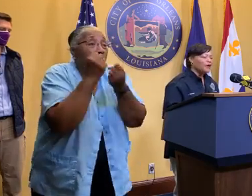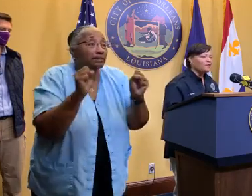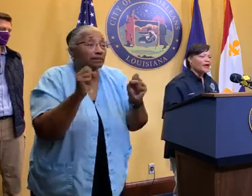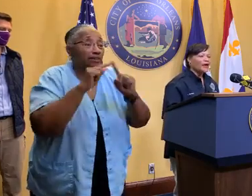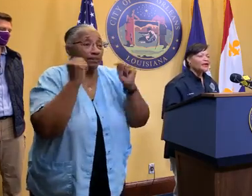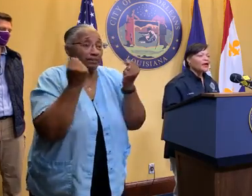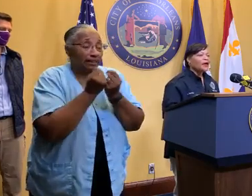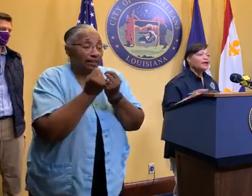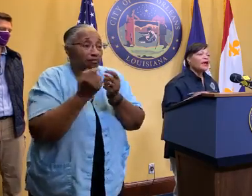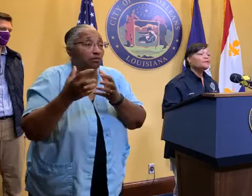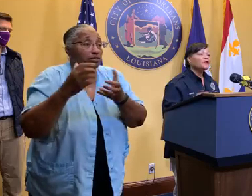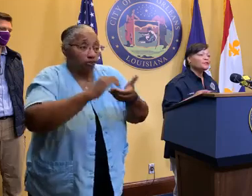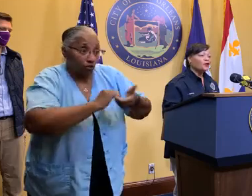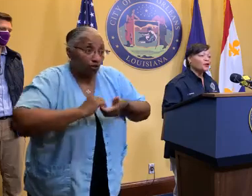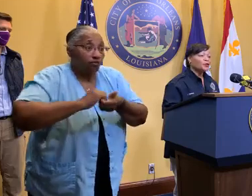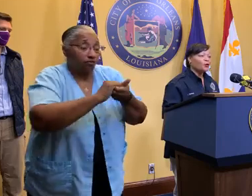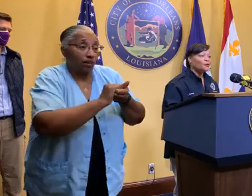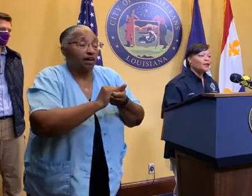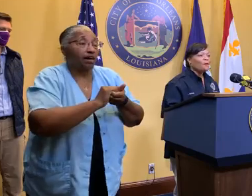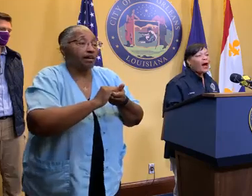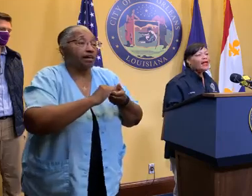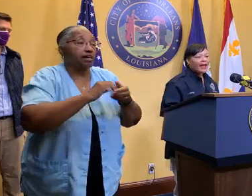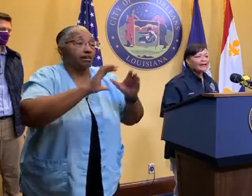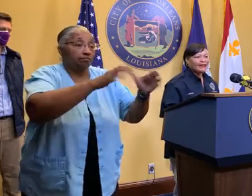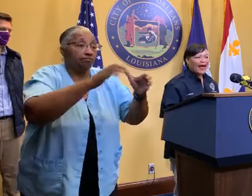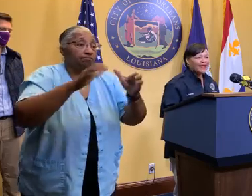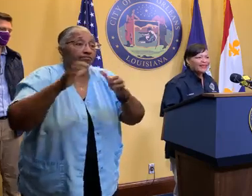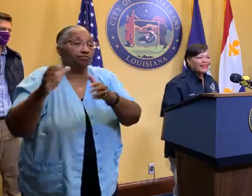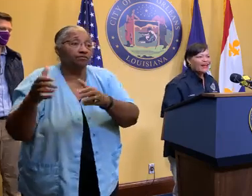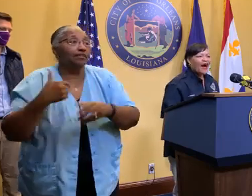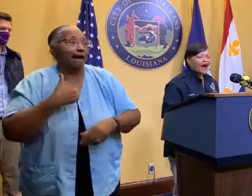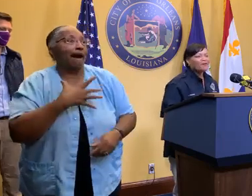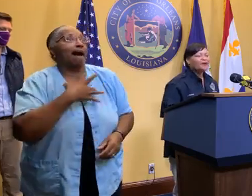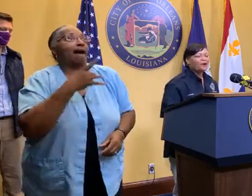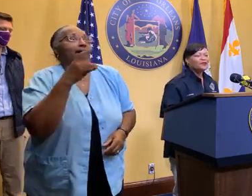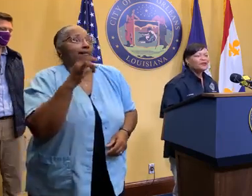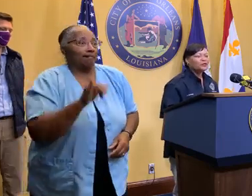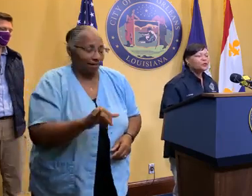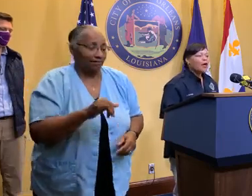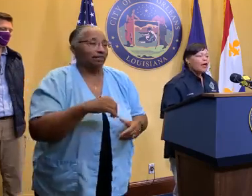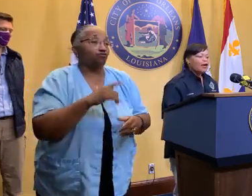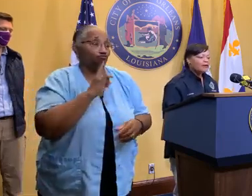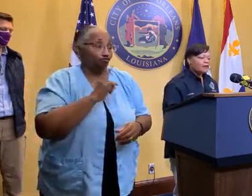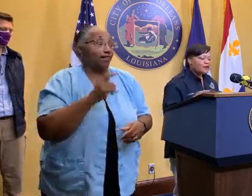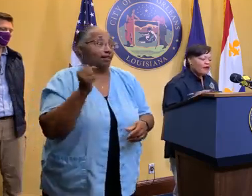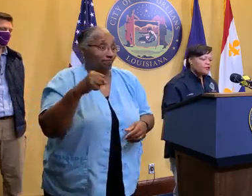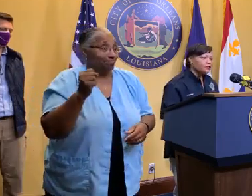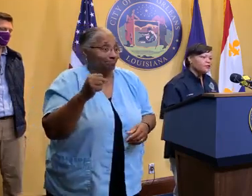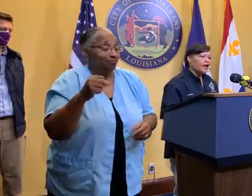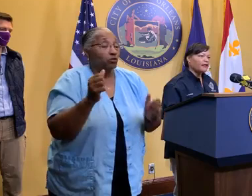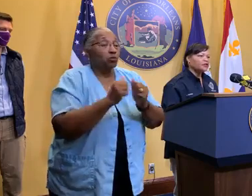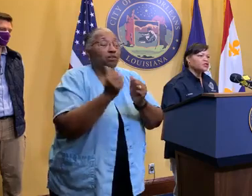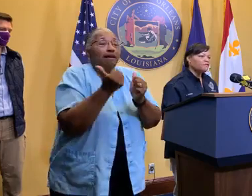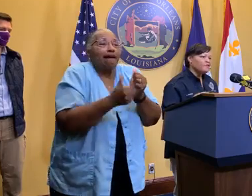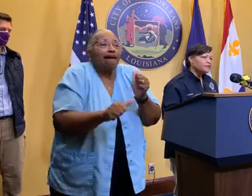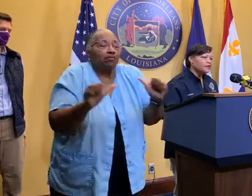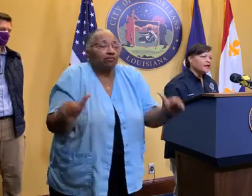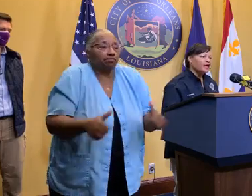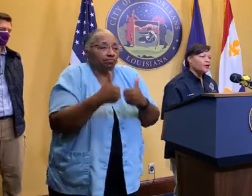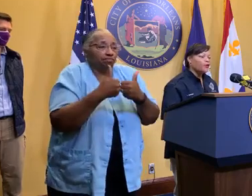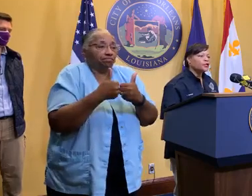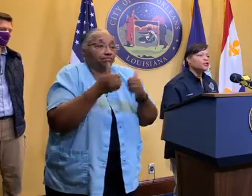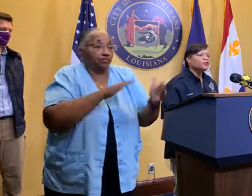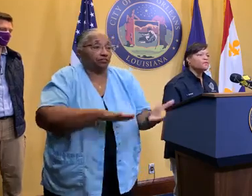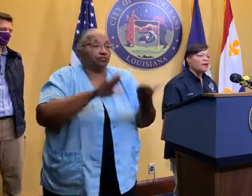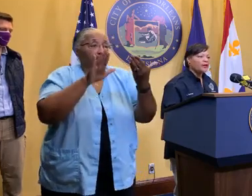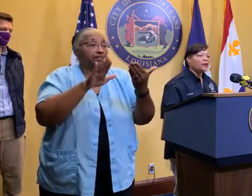our unified command. It kept us on our toes. I like that. I mean, I really do. And then with every challenge and facing